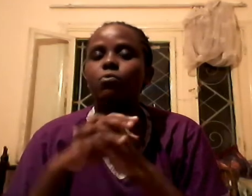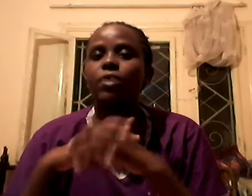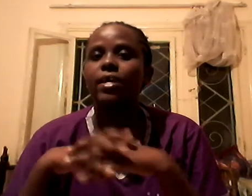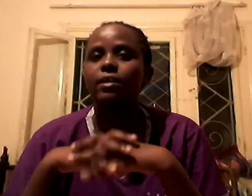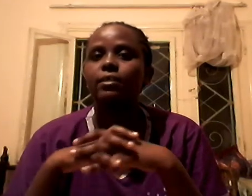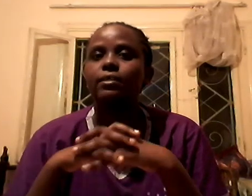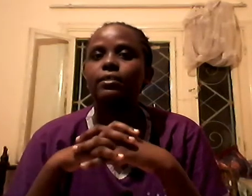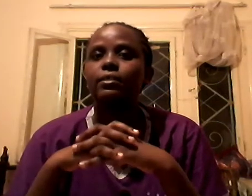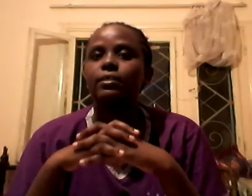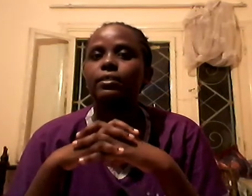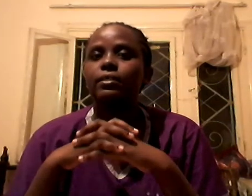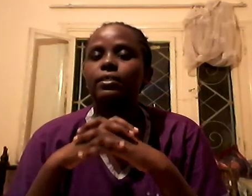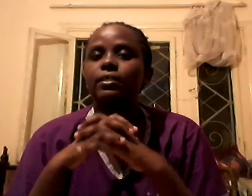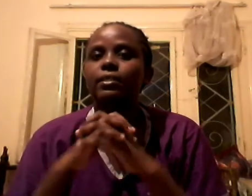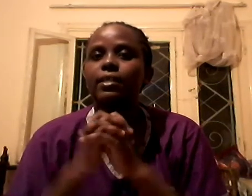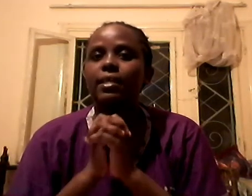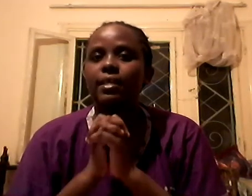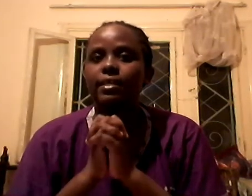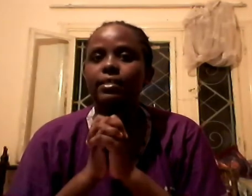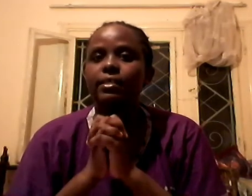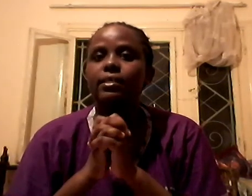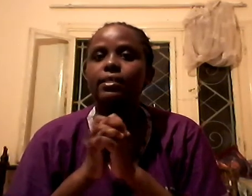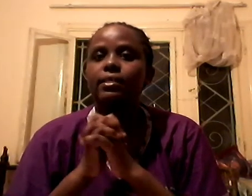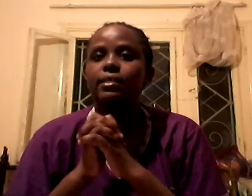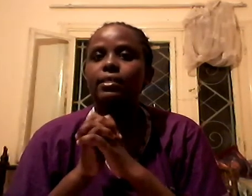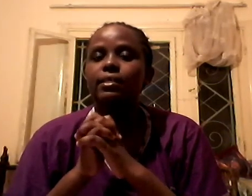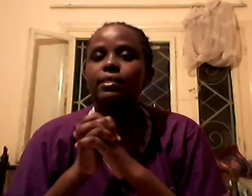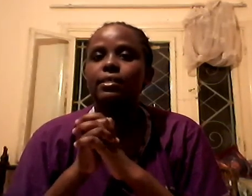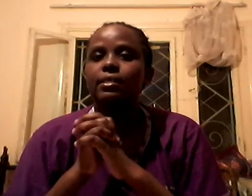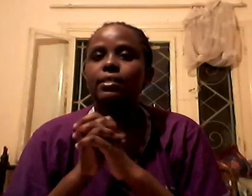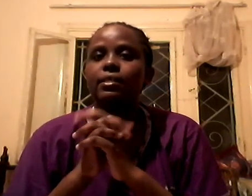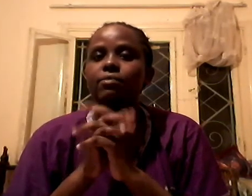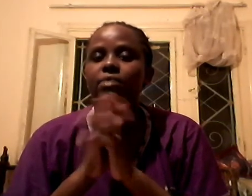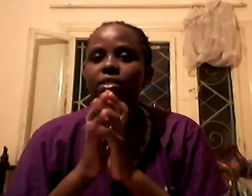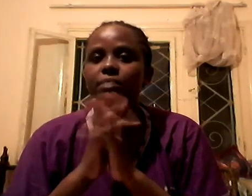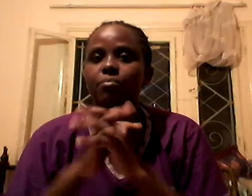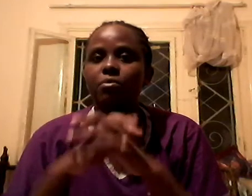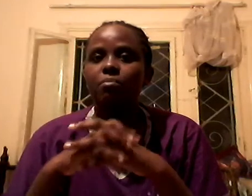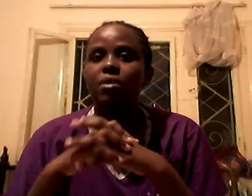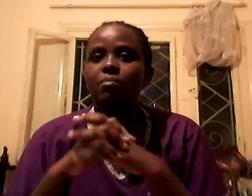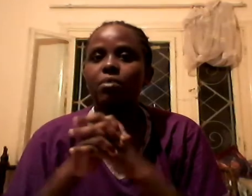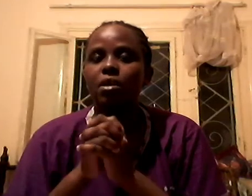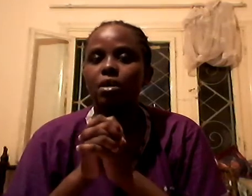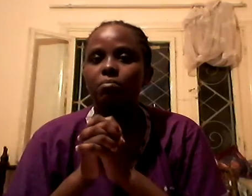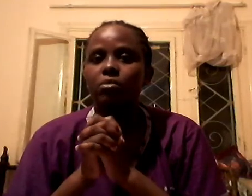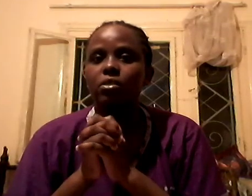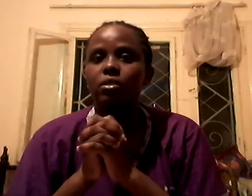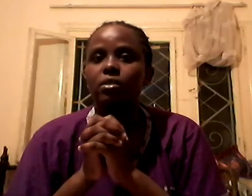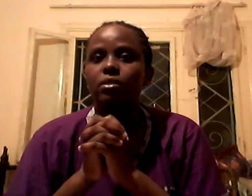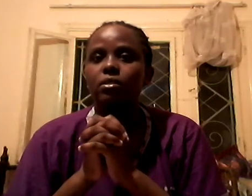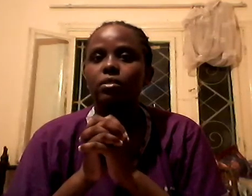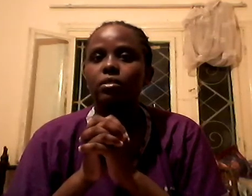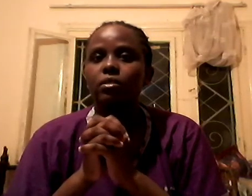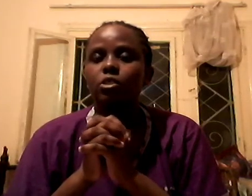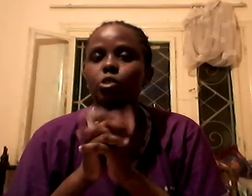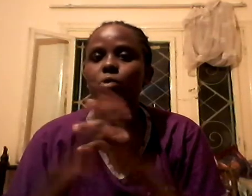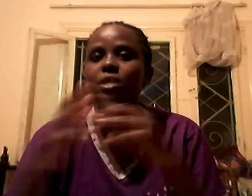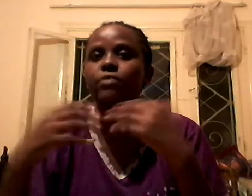where it lies, where the problem comes. Try to